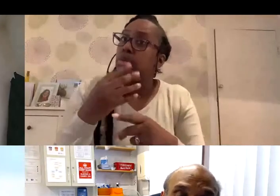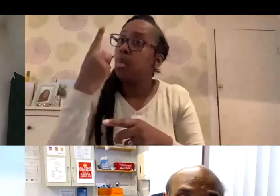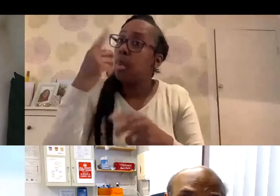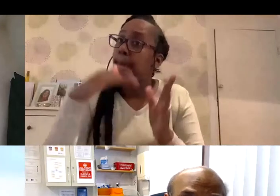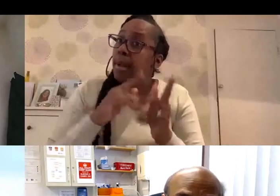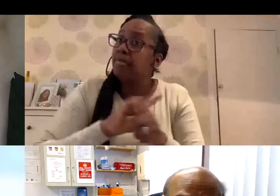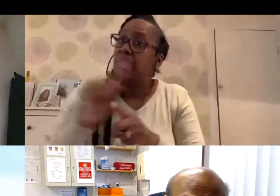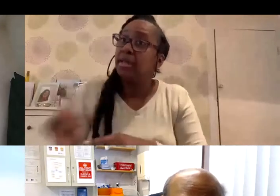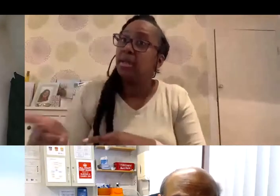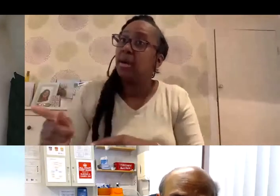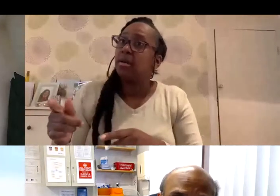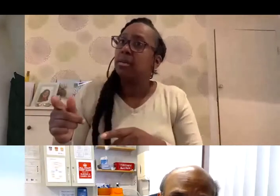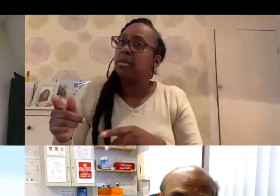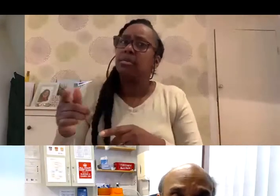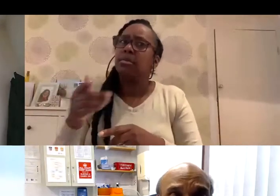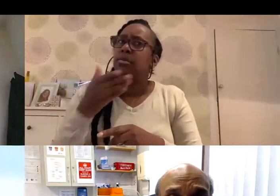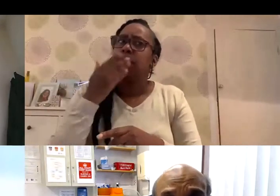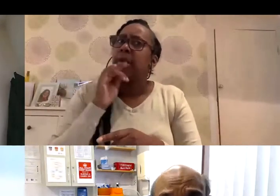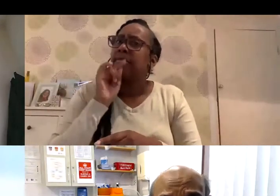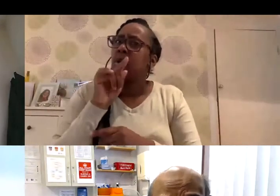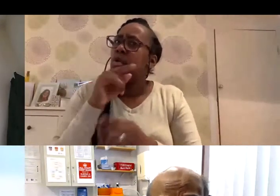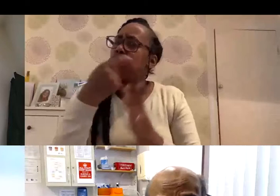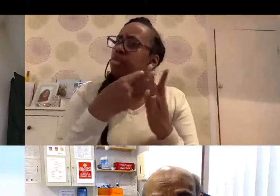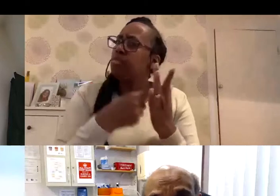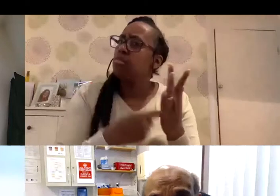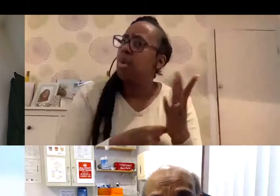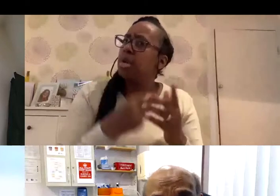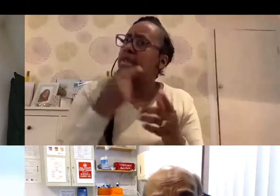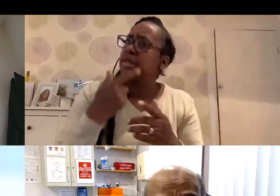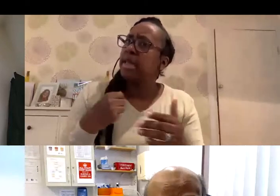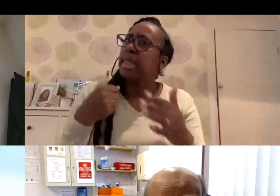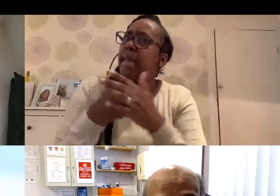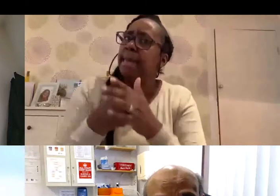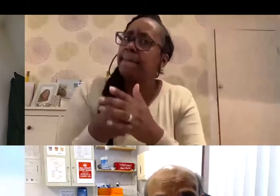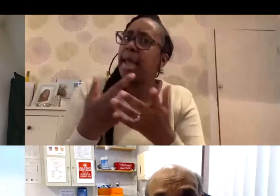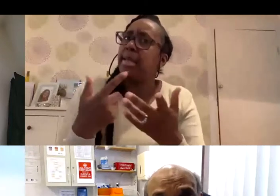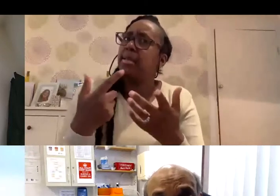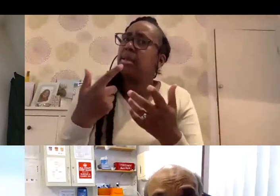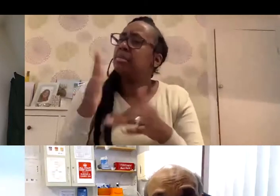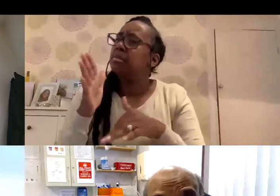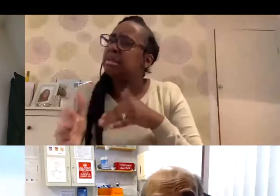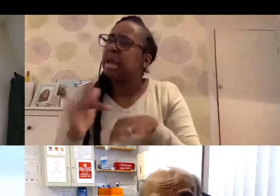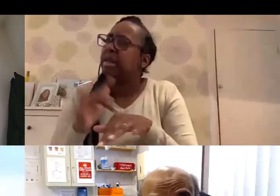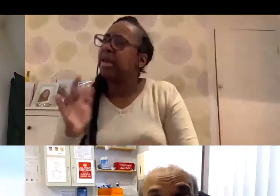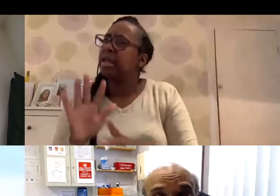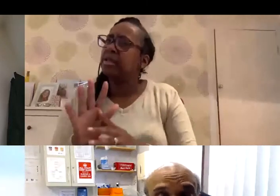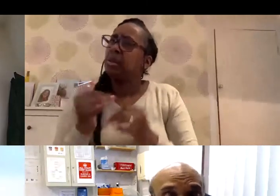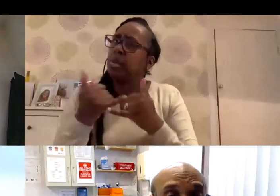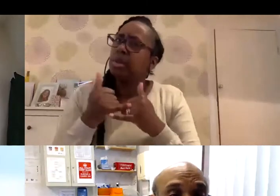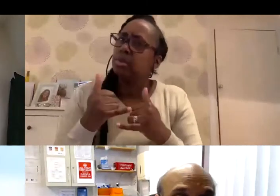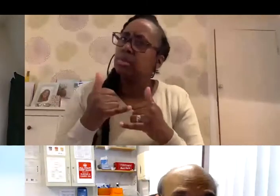we don't have any reports coming out of hospitals saying that the impact of the vaccine by side effects was felt